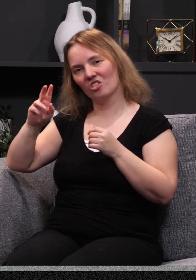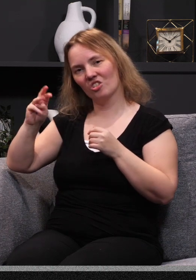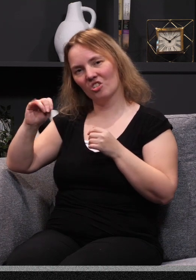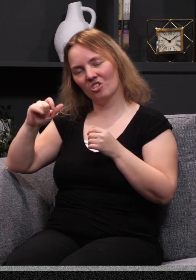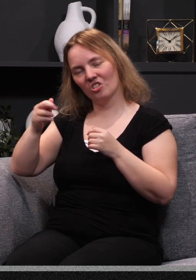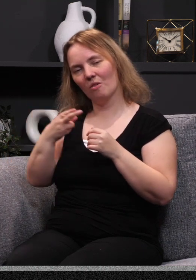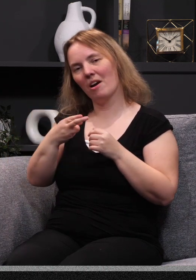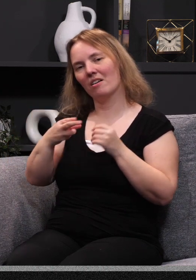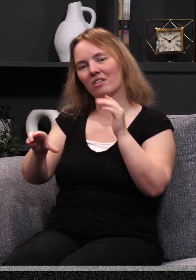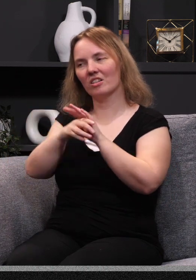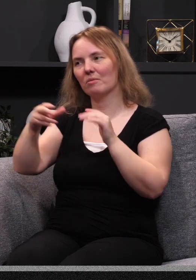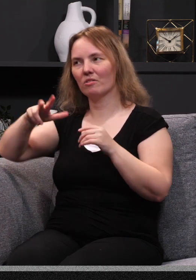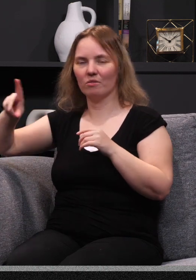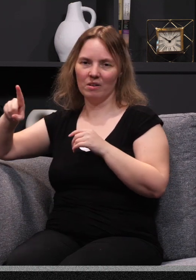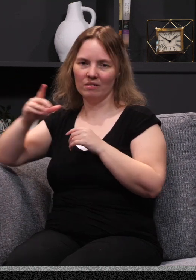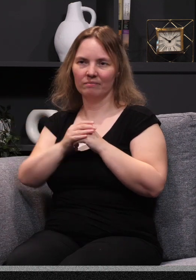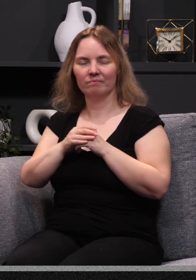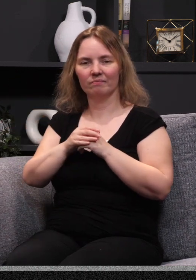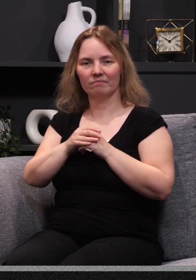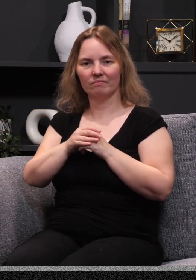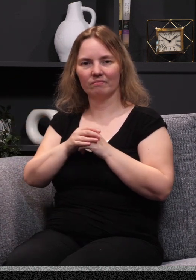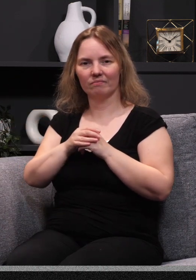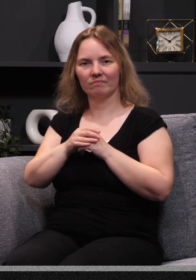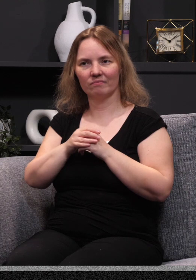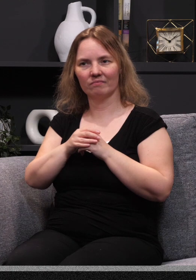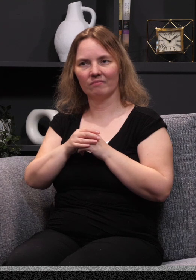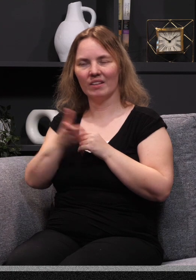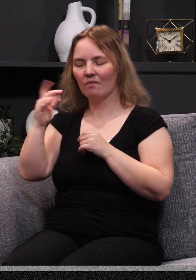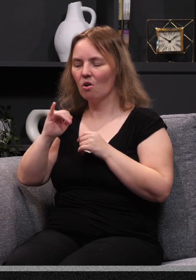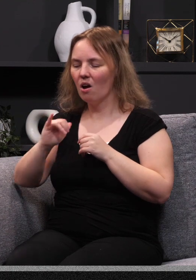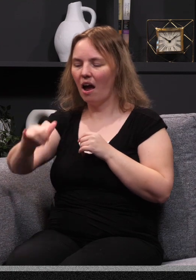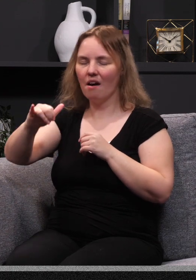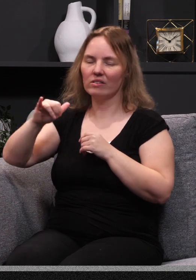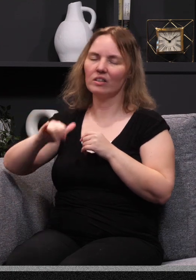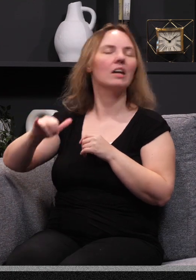Jeremiah 31, he says, I have loved you, my people, with an everlasting love. Say that word everlasting.